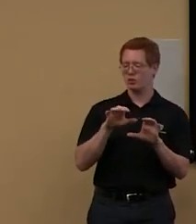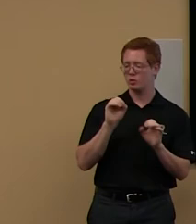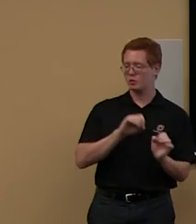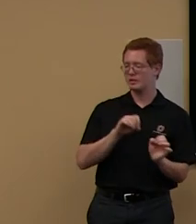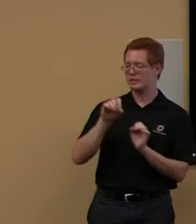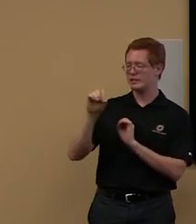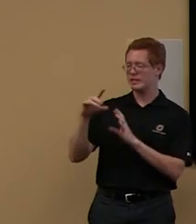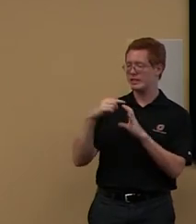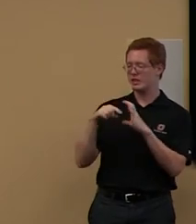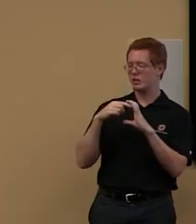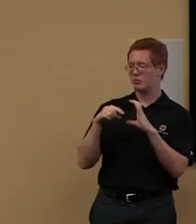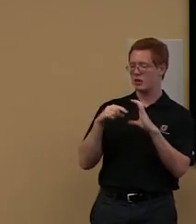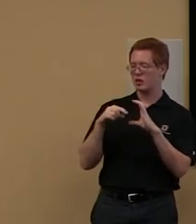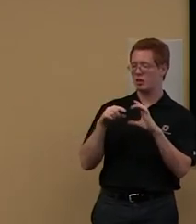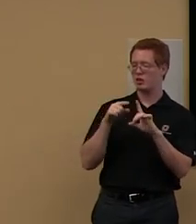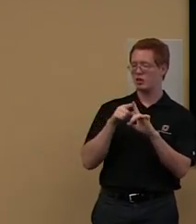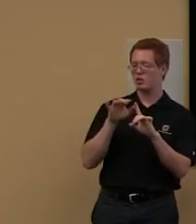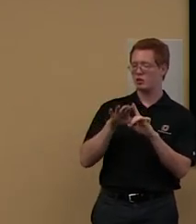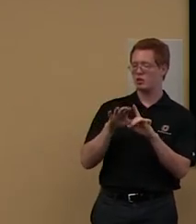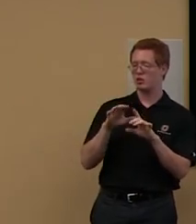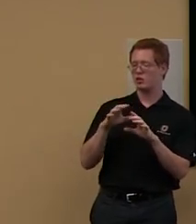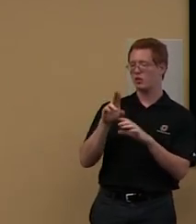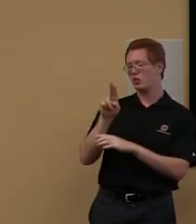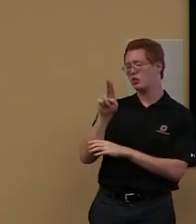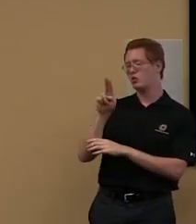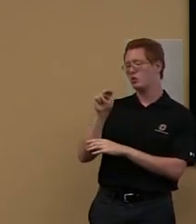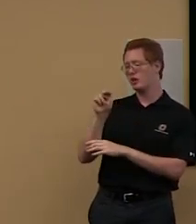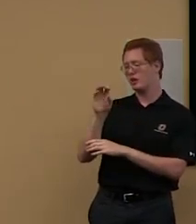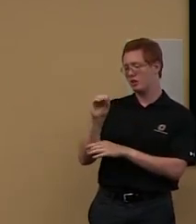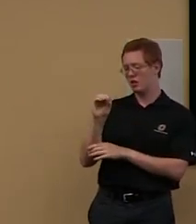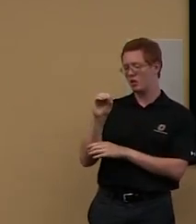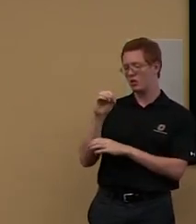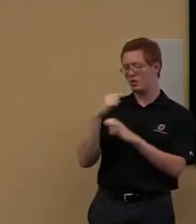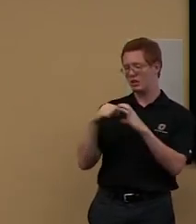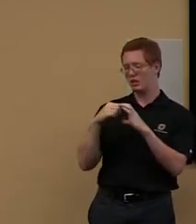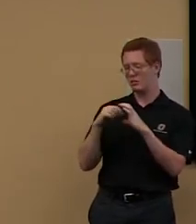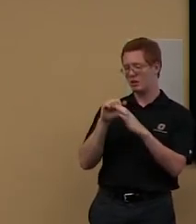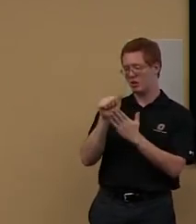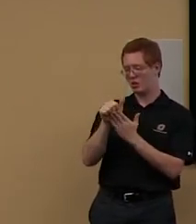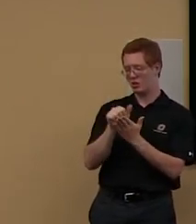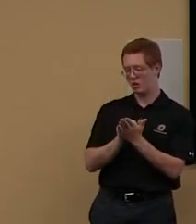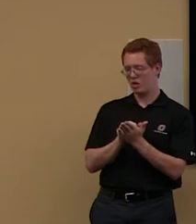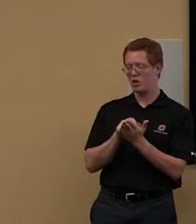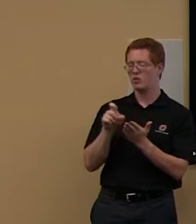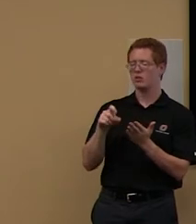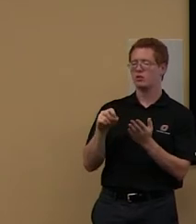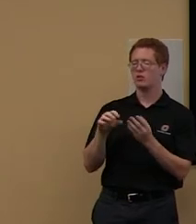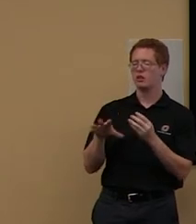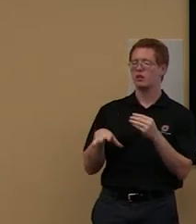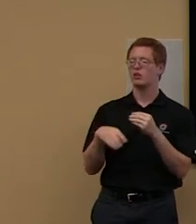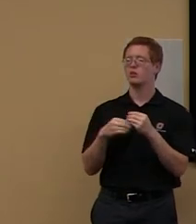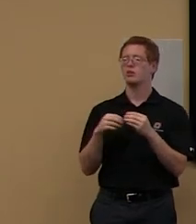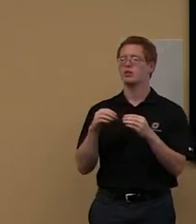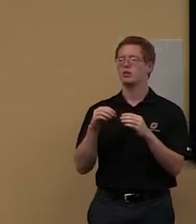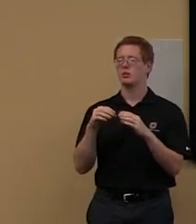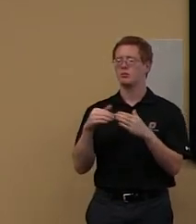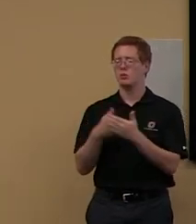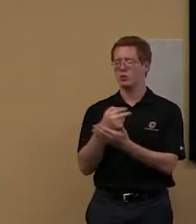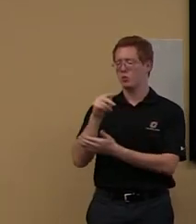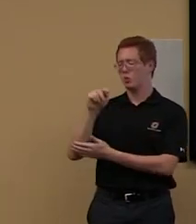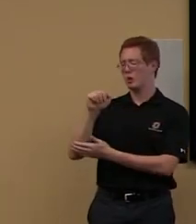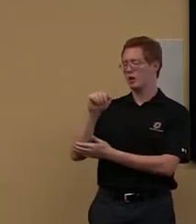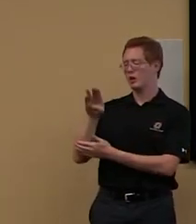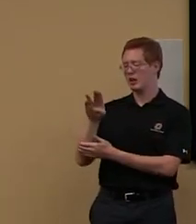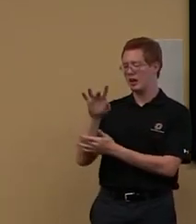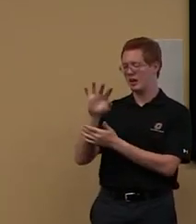an email to your UNO email account. So you'll need to open up a new, um, a new tab, and then go to your